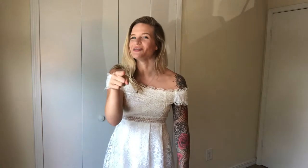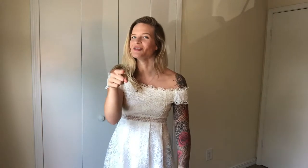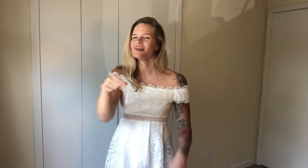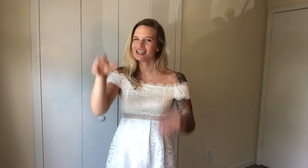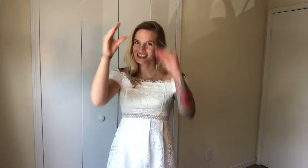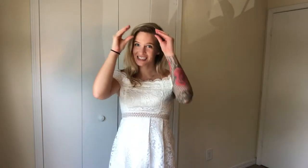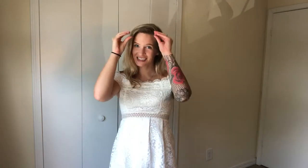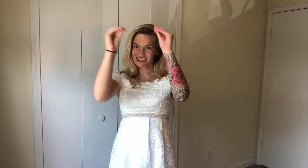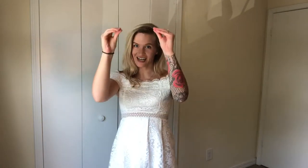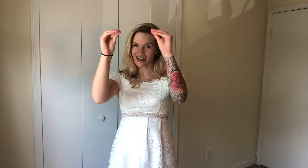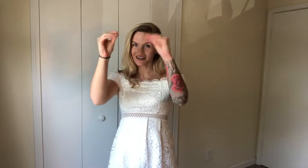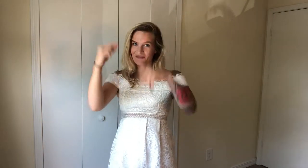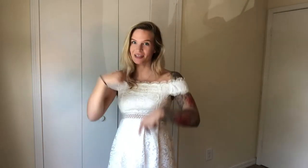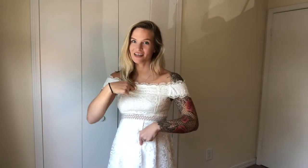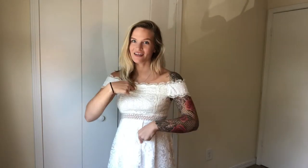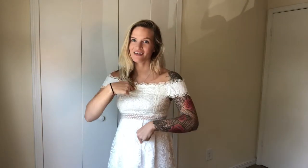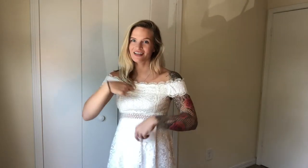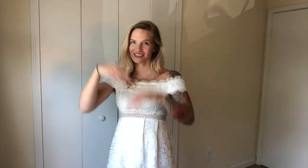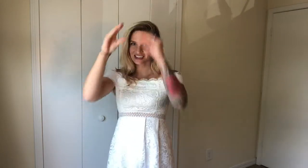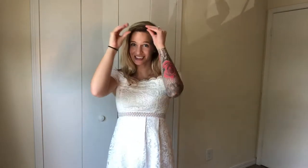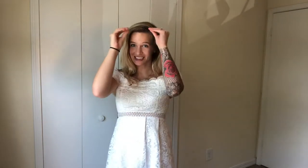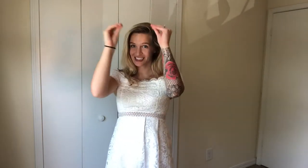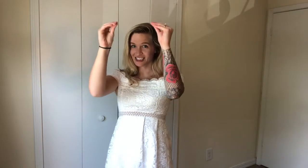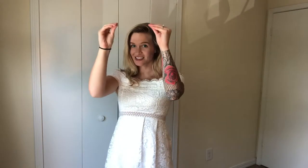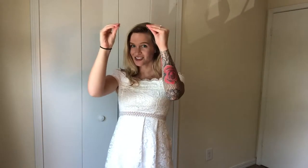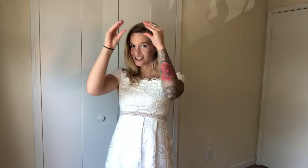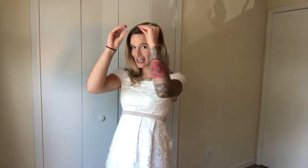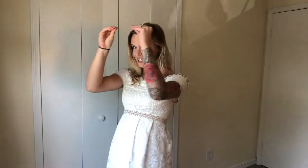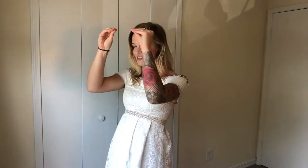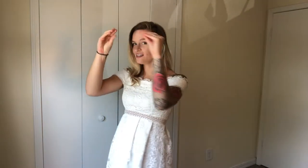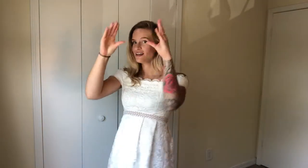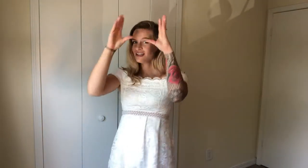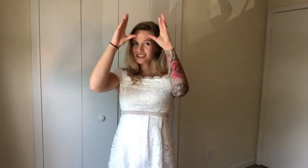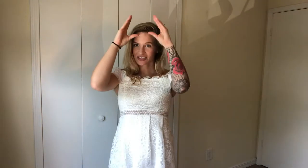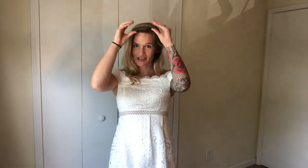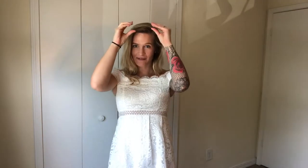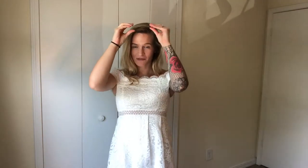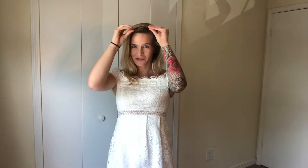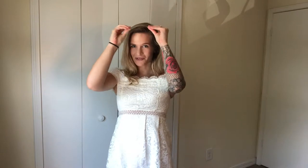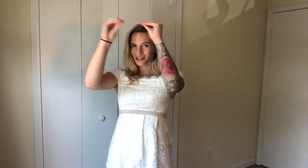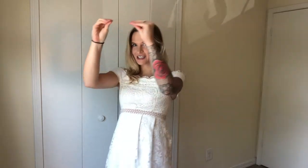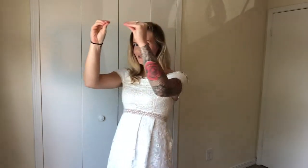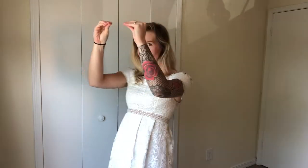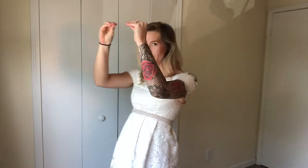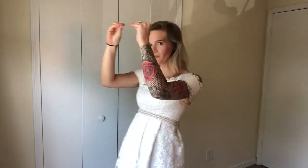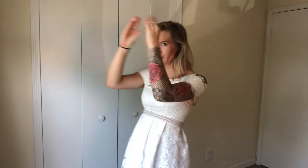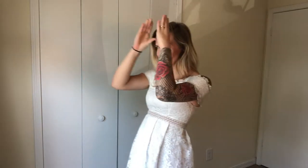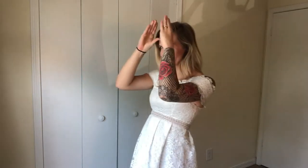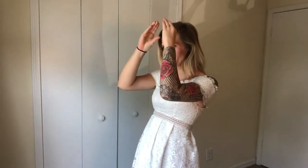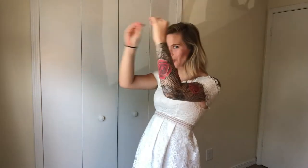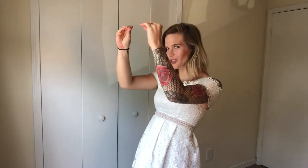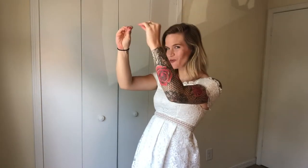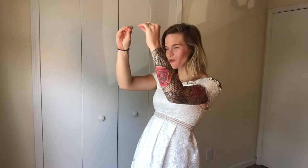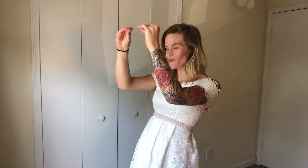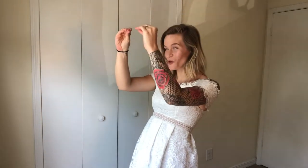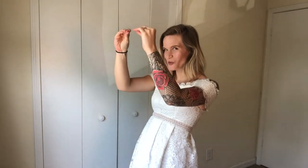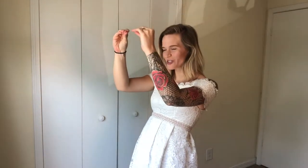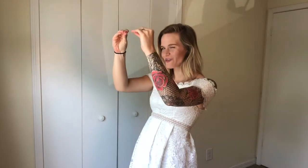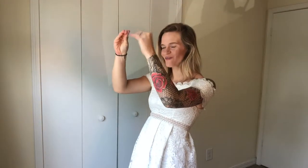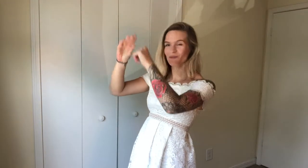you taught me. So teach or taught. Just grab from the forehead, pull forward from